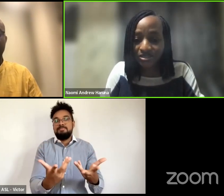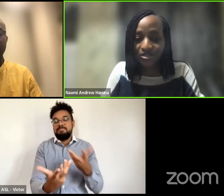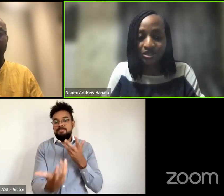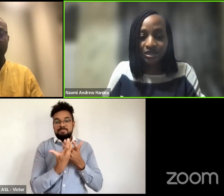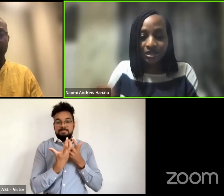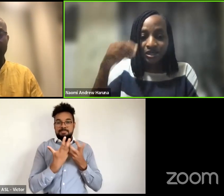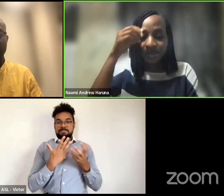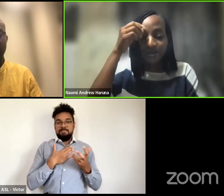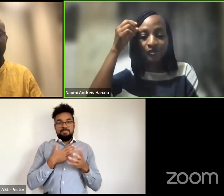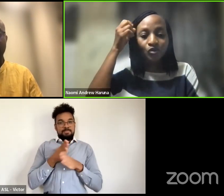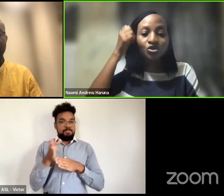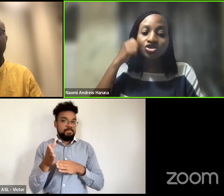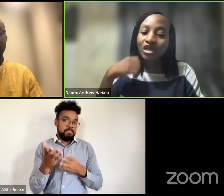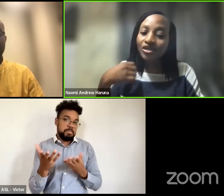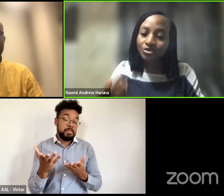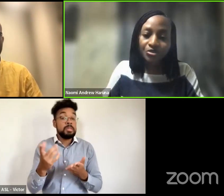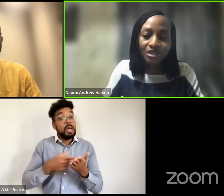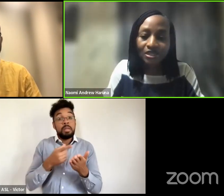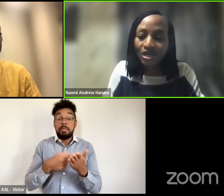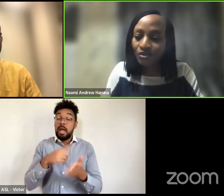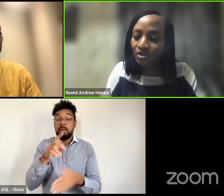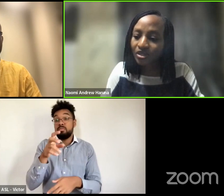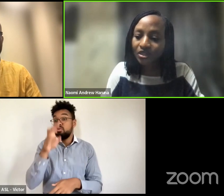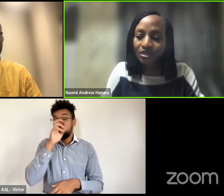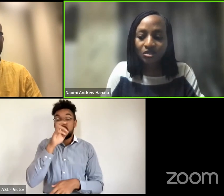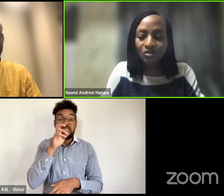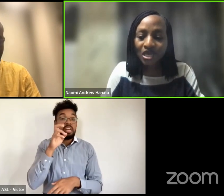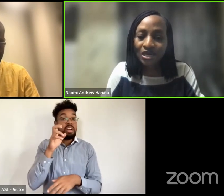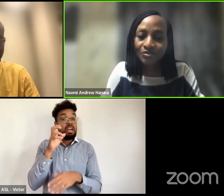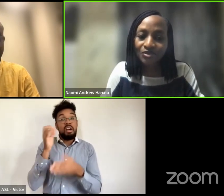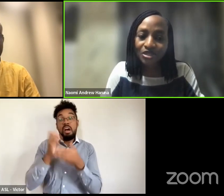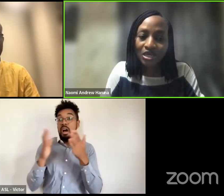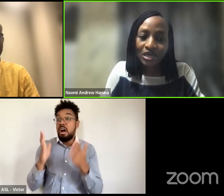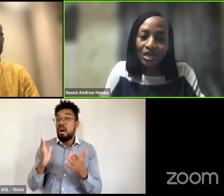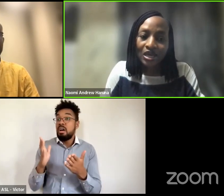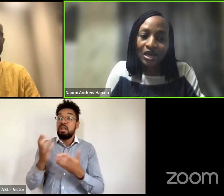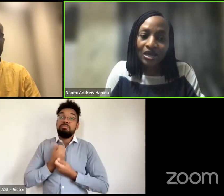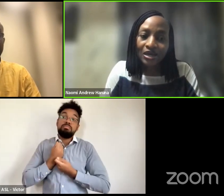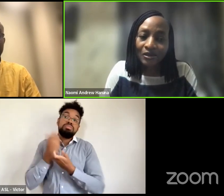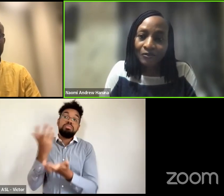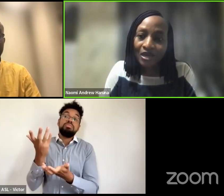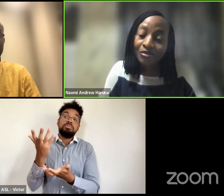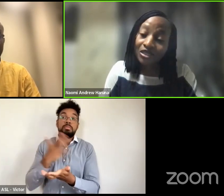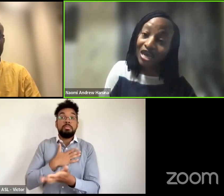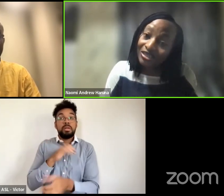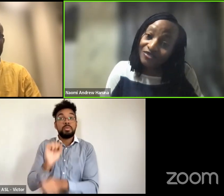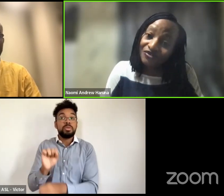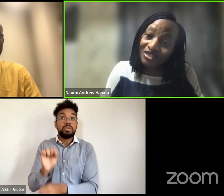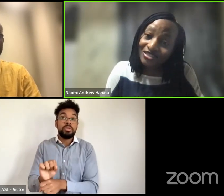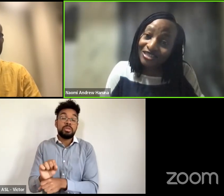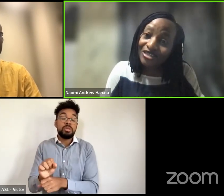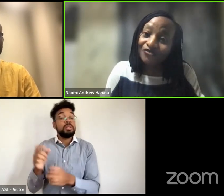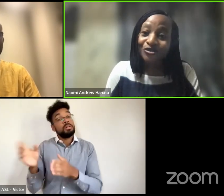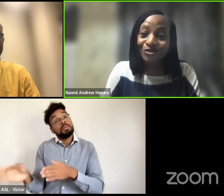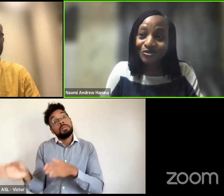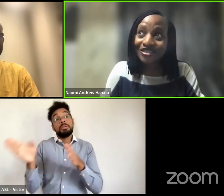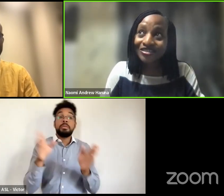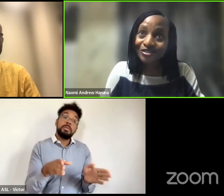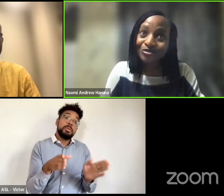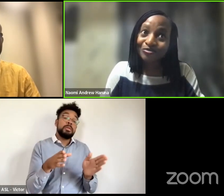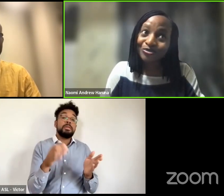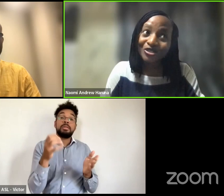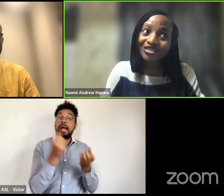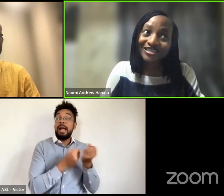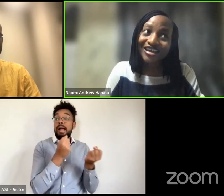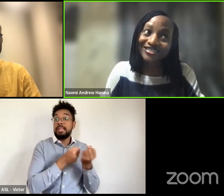an artist um who is trying to represent her work sometimes um i'm an activist and if you also